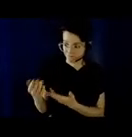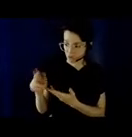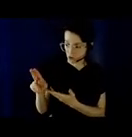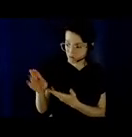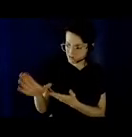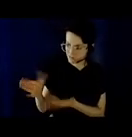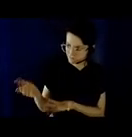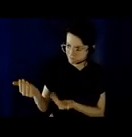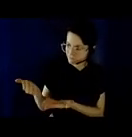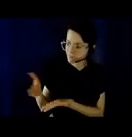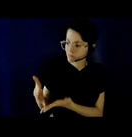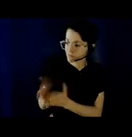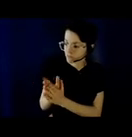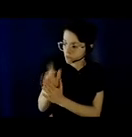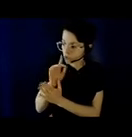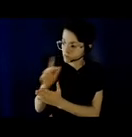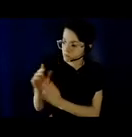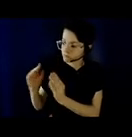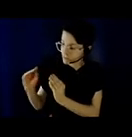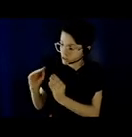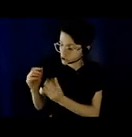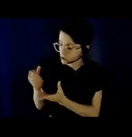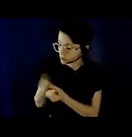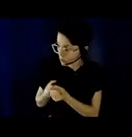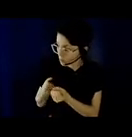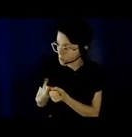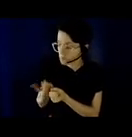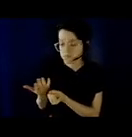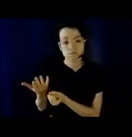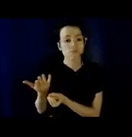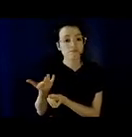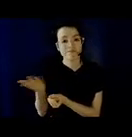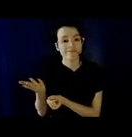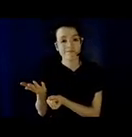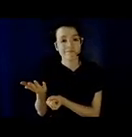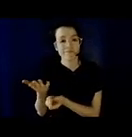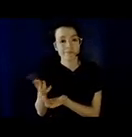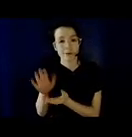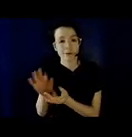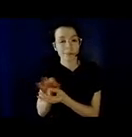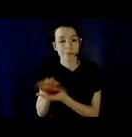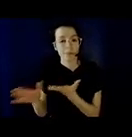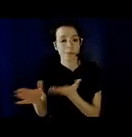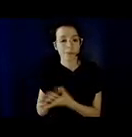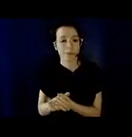I looked for instructional support at UBC, but there was almost nothing helpful for me.